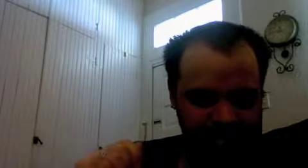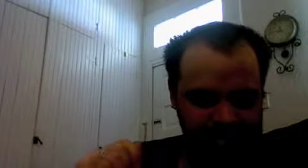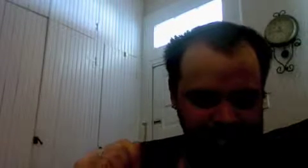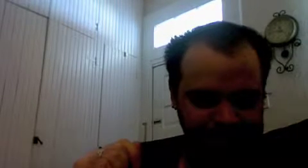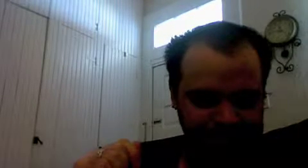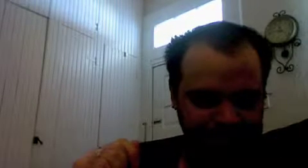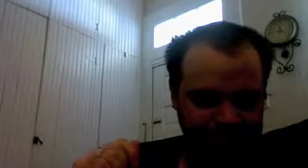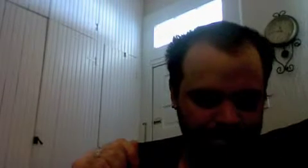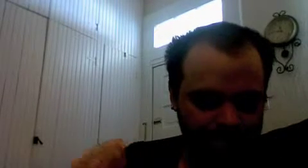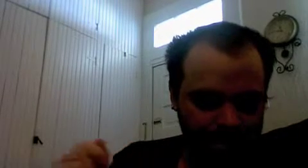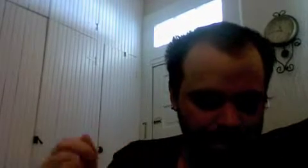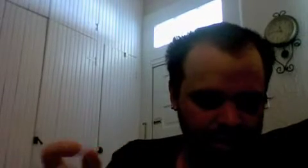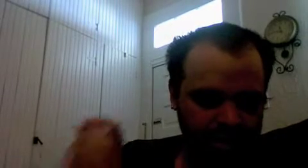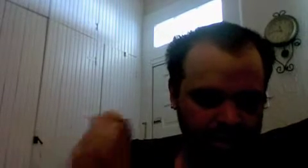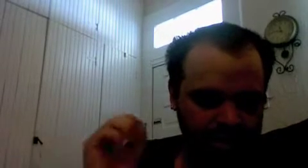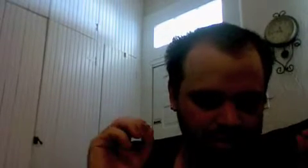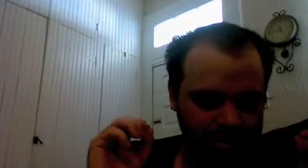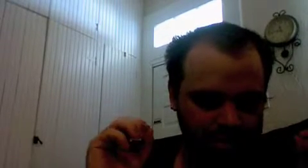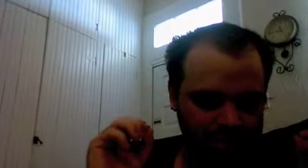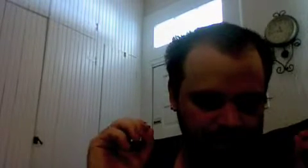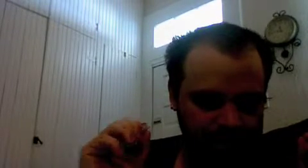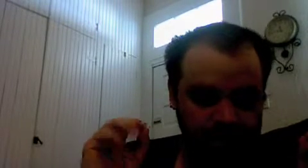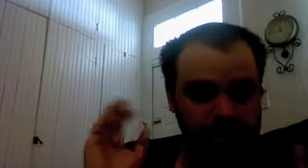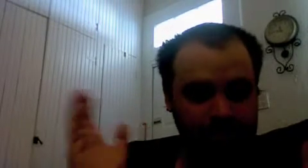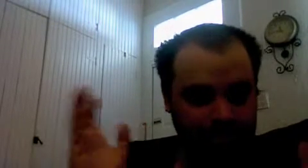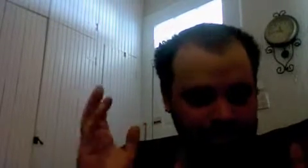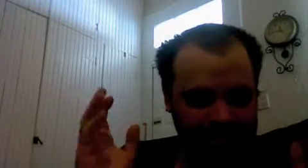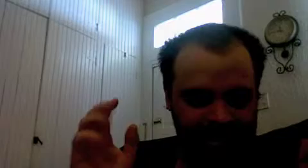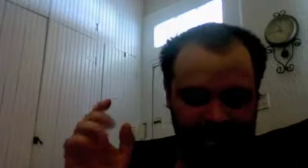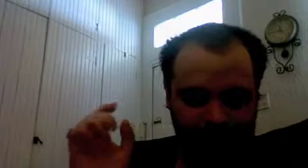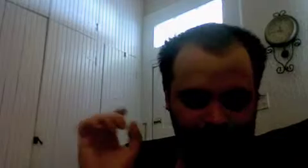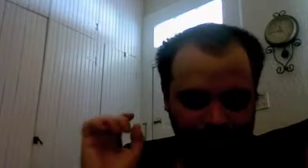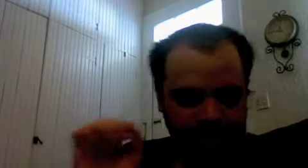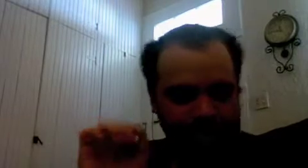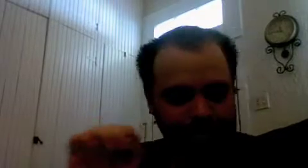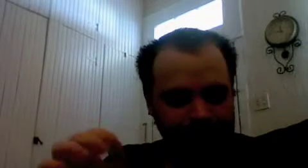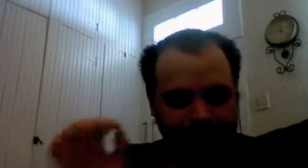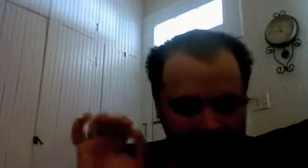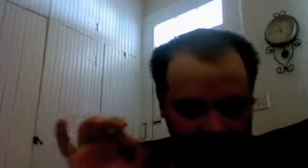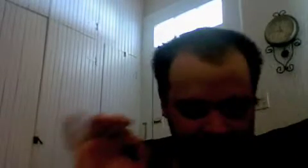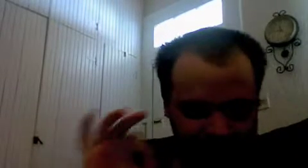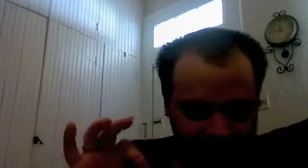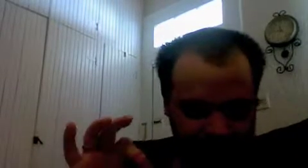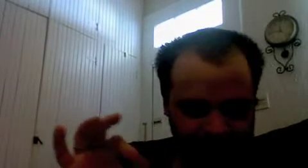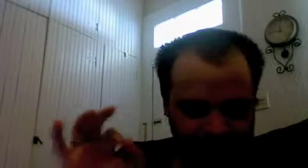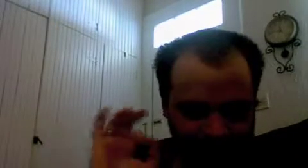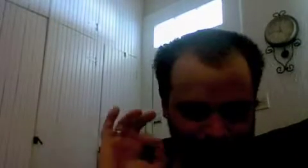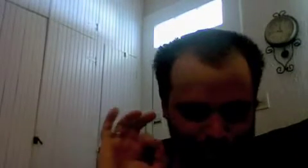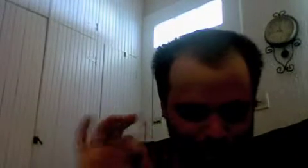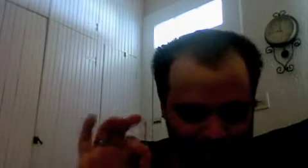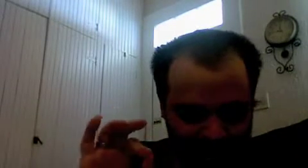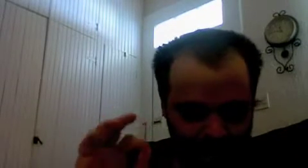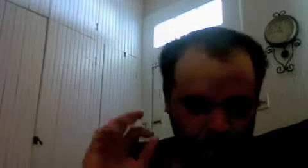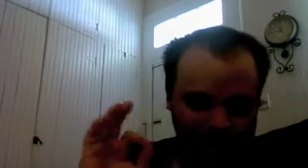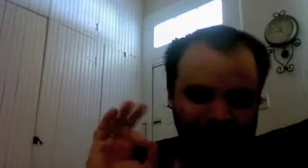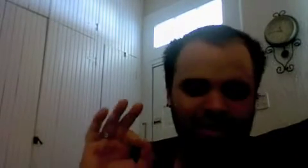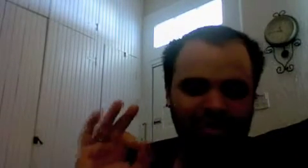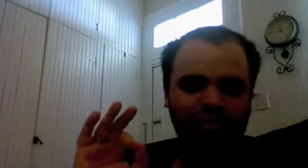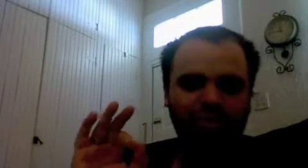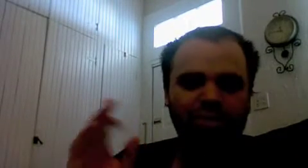paragraph 18 further the living substance is being which is in truth